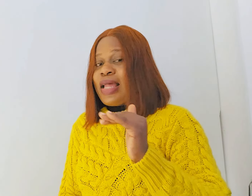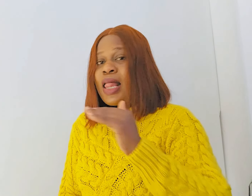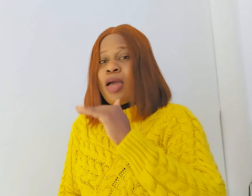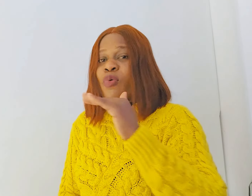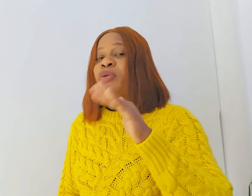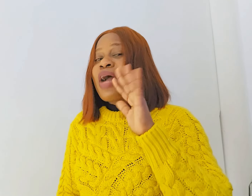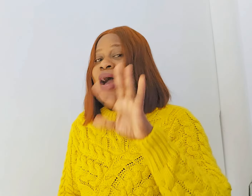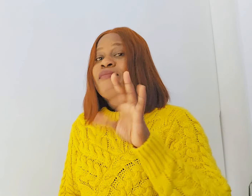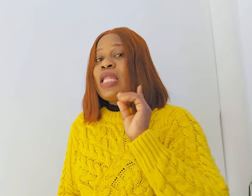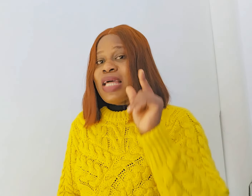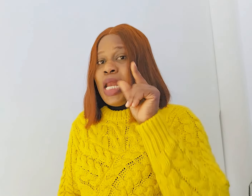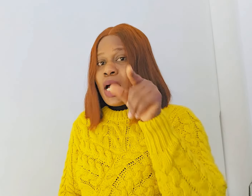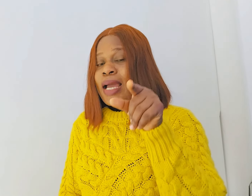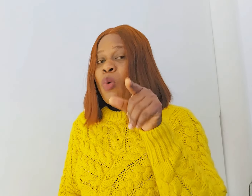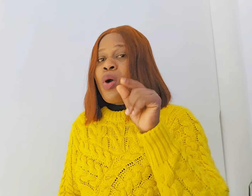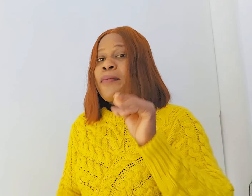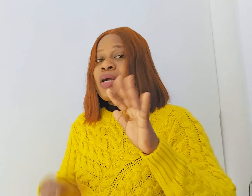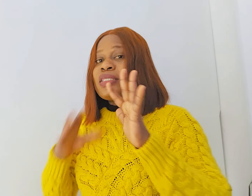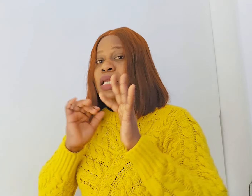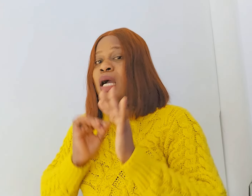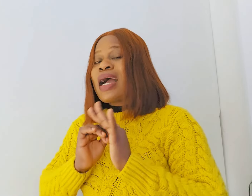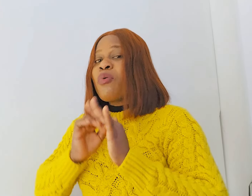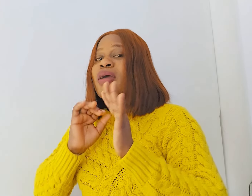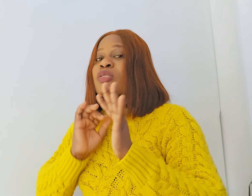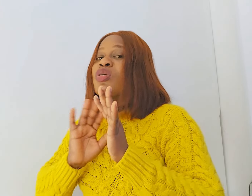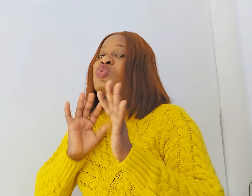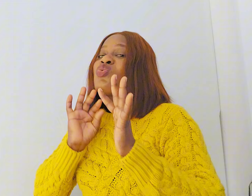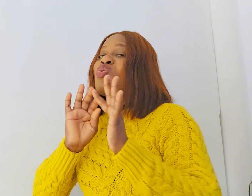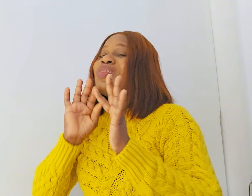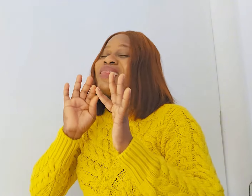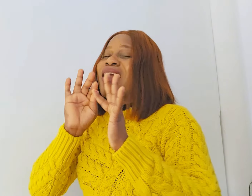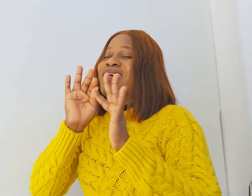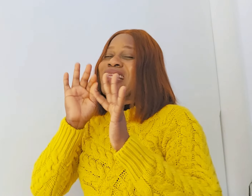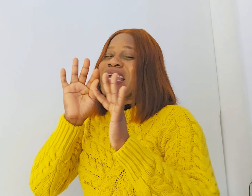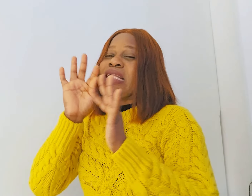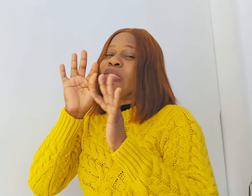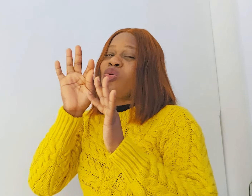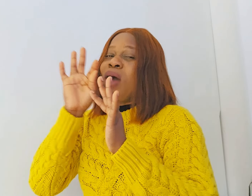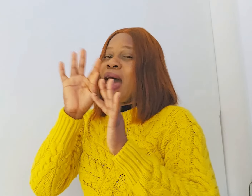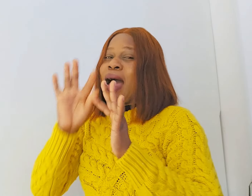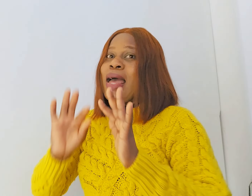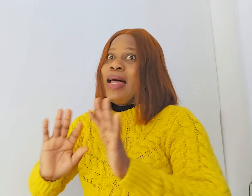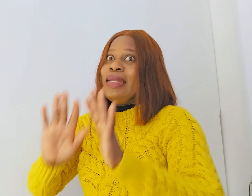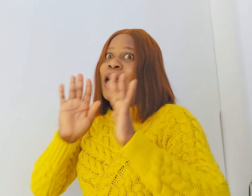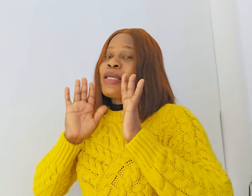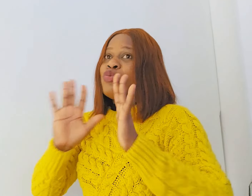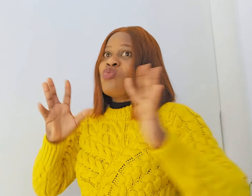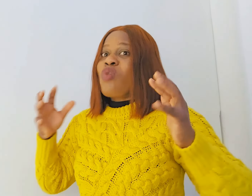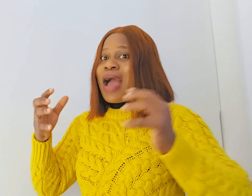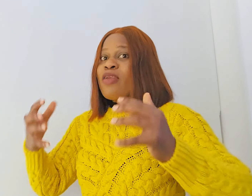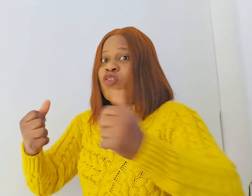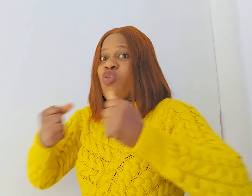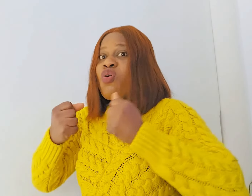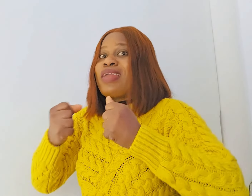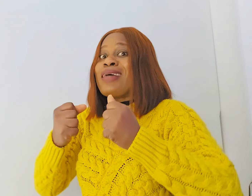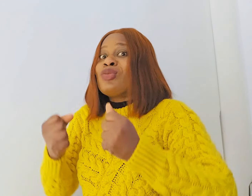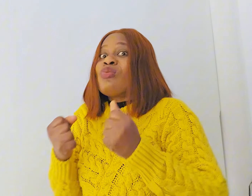when you have the longer one because the longer one is going to go directly into her like you kind of hold her so